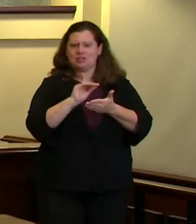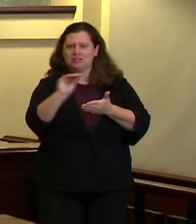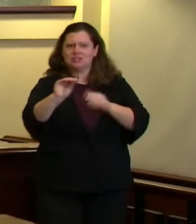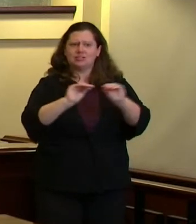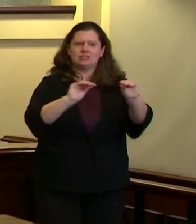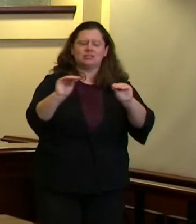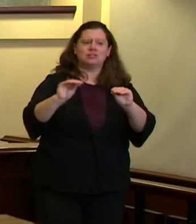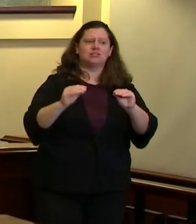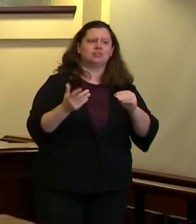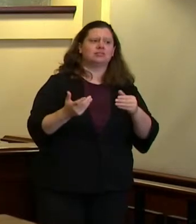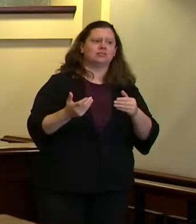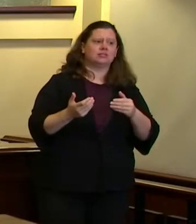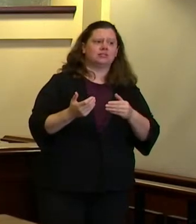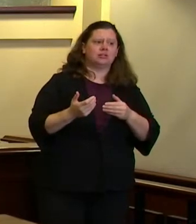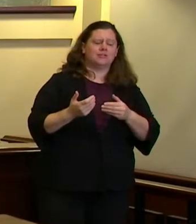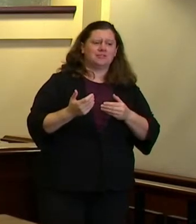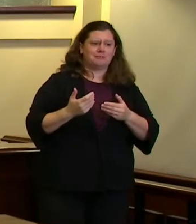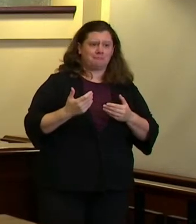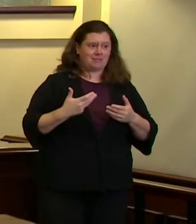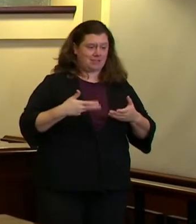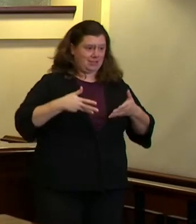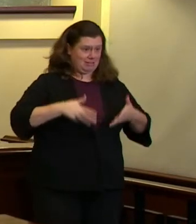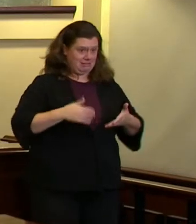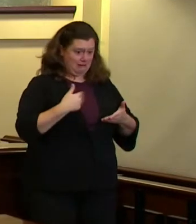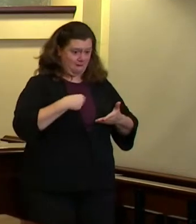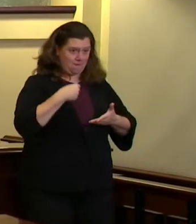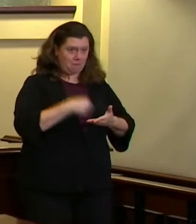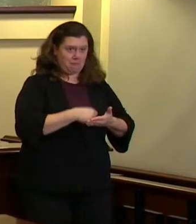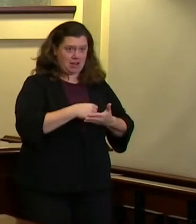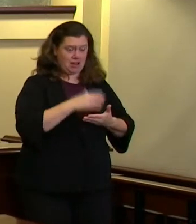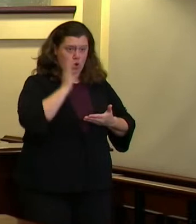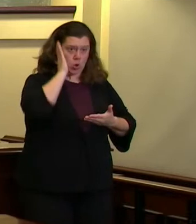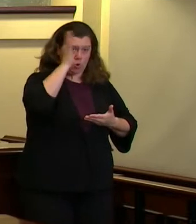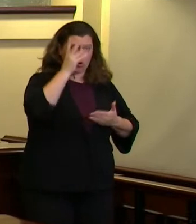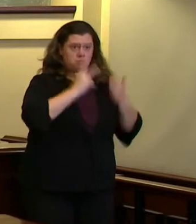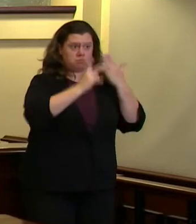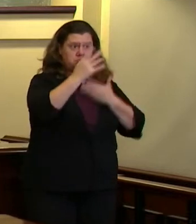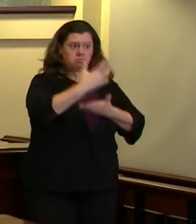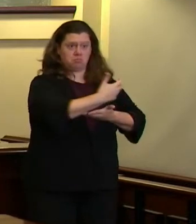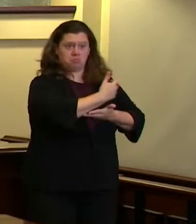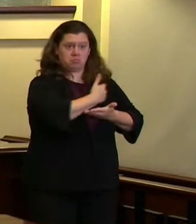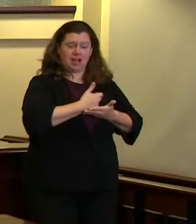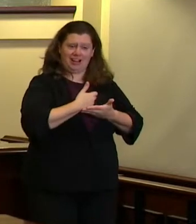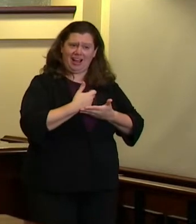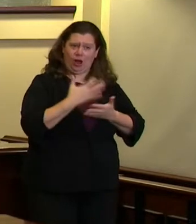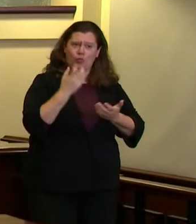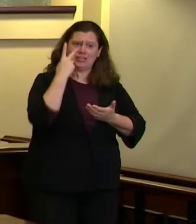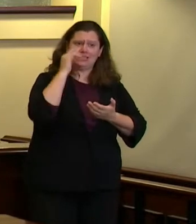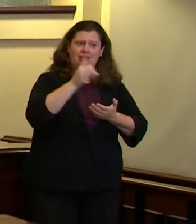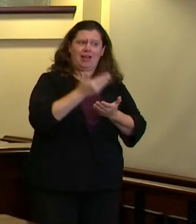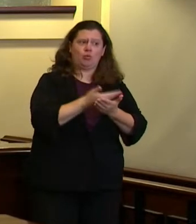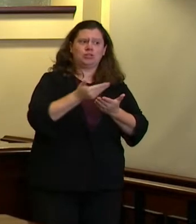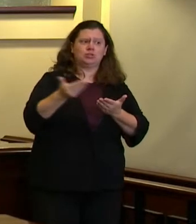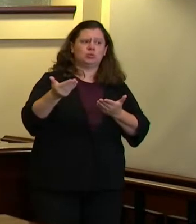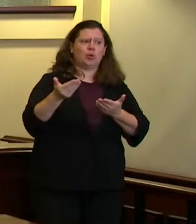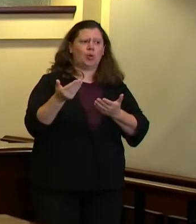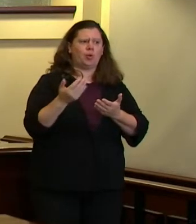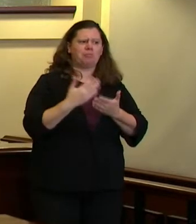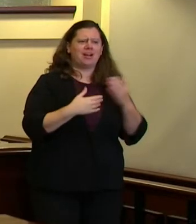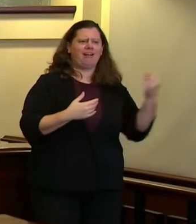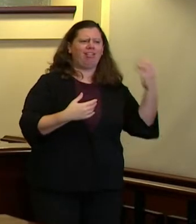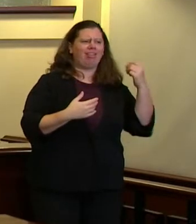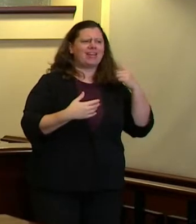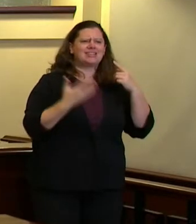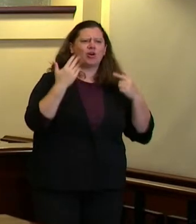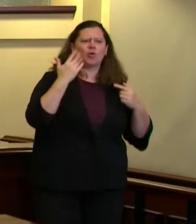the resources we have coming in the question i would ask isn't why don't we my question is what would it